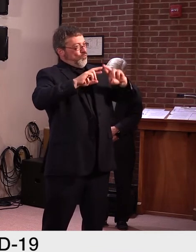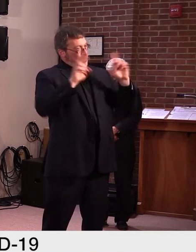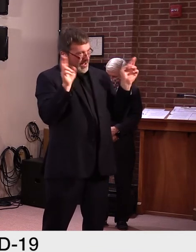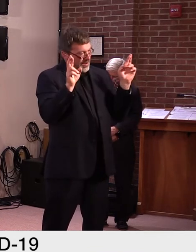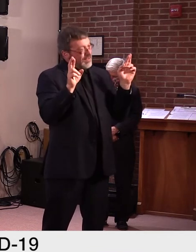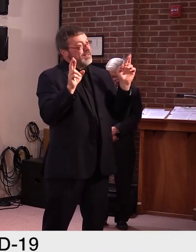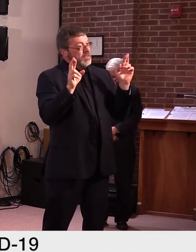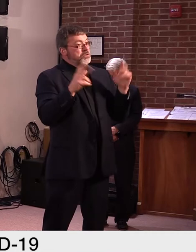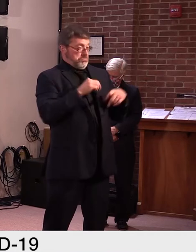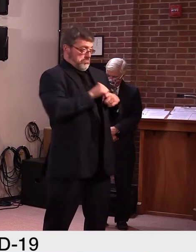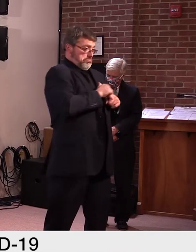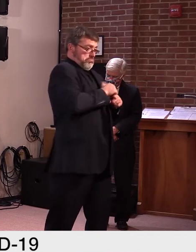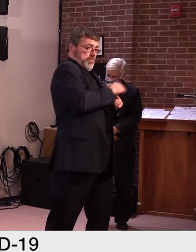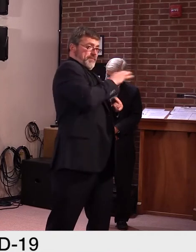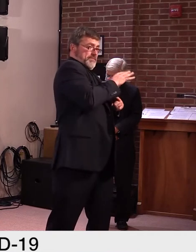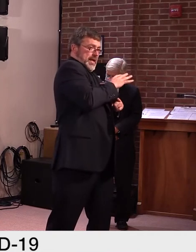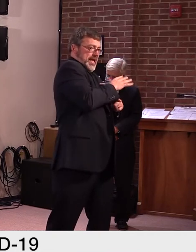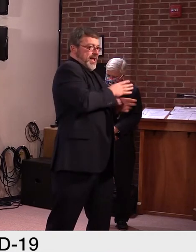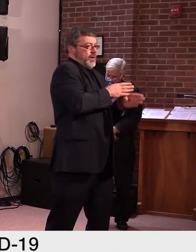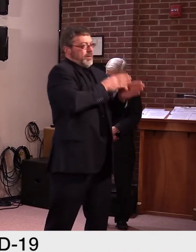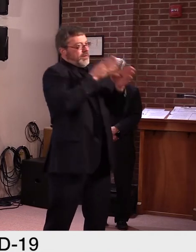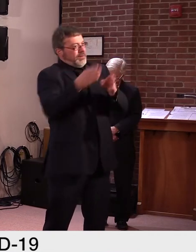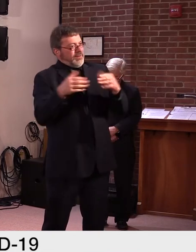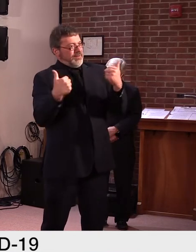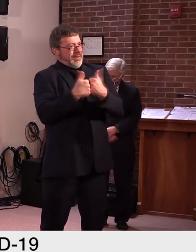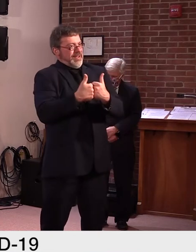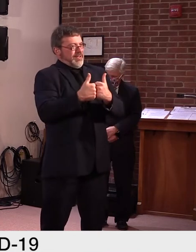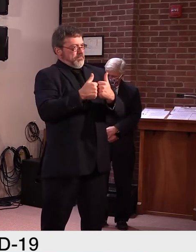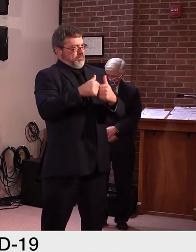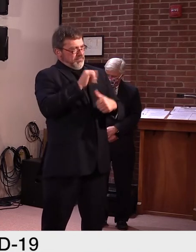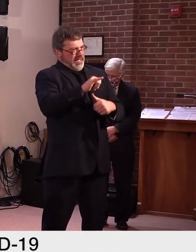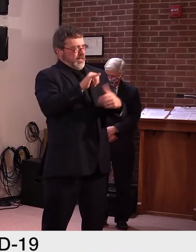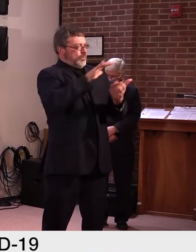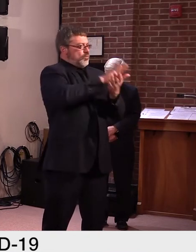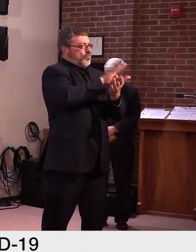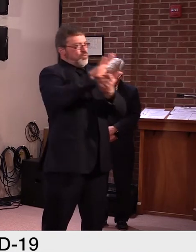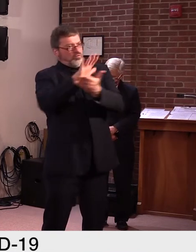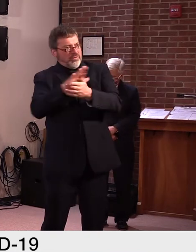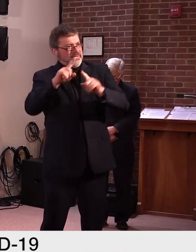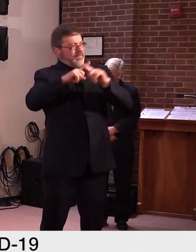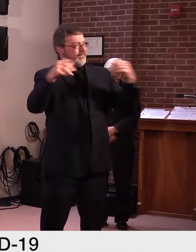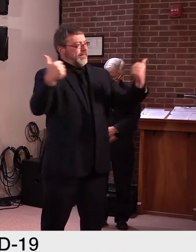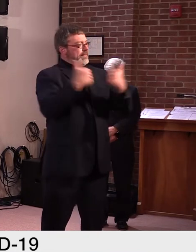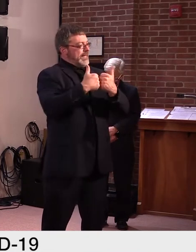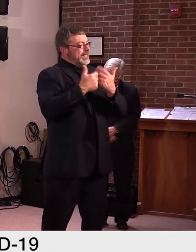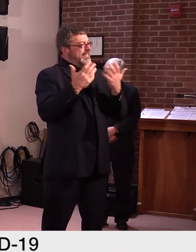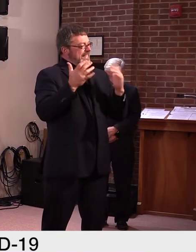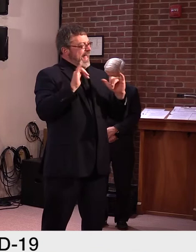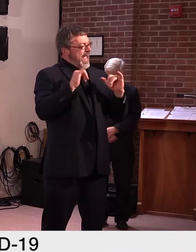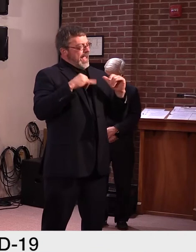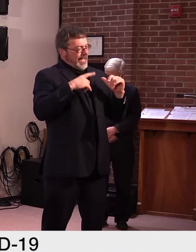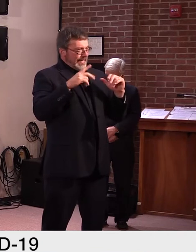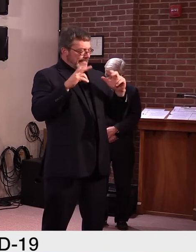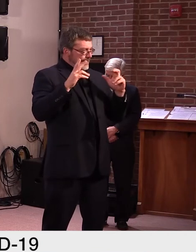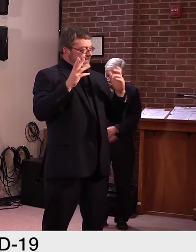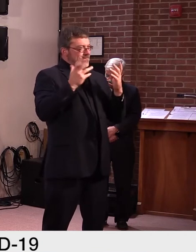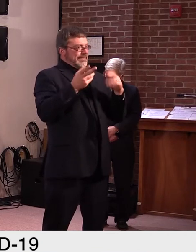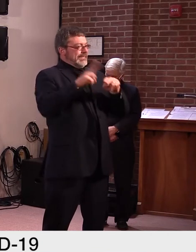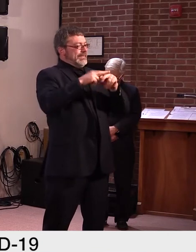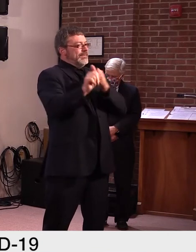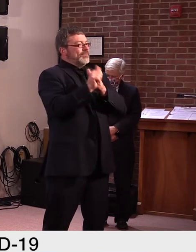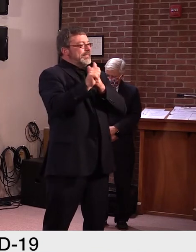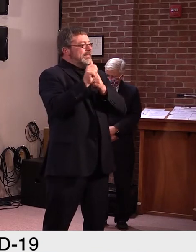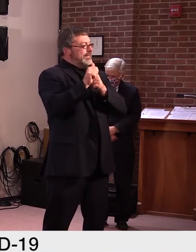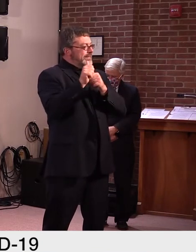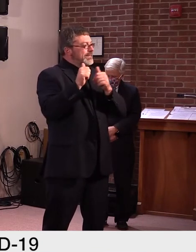other implications to the step movement that we have to serve beyond athletics. Uh, and I'm hopeful next week that we'll, be able to provide some